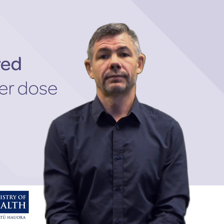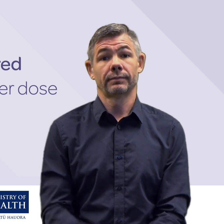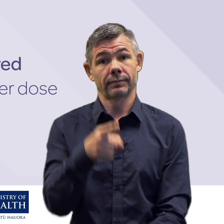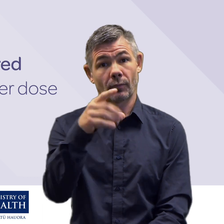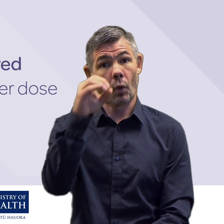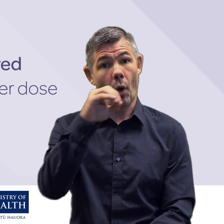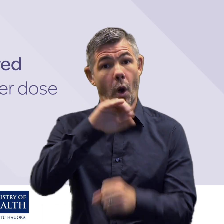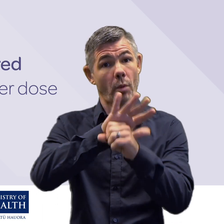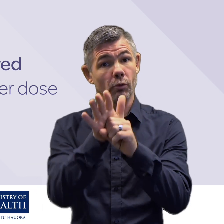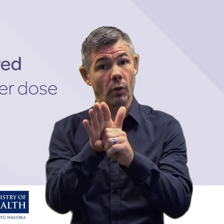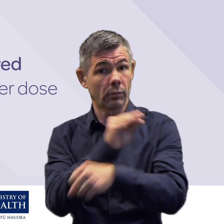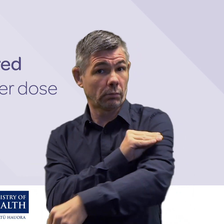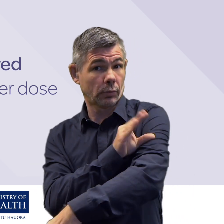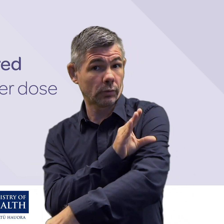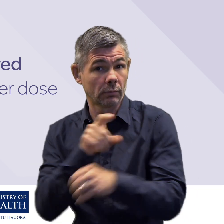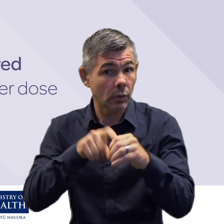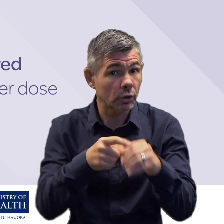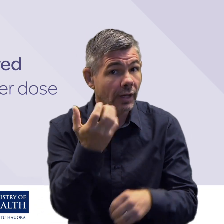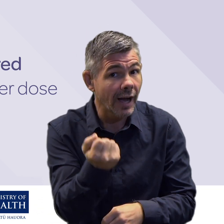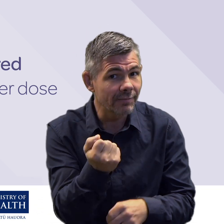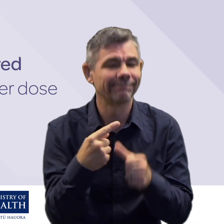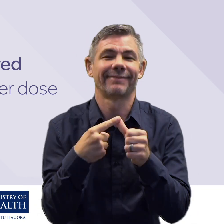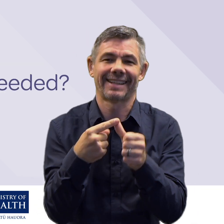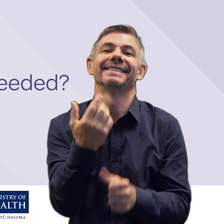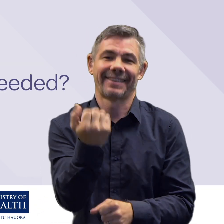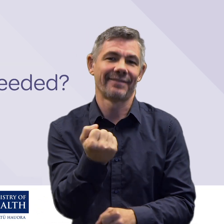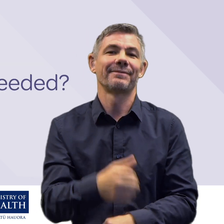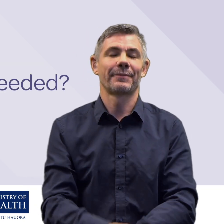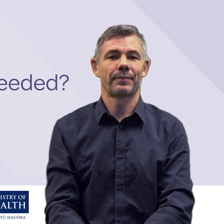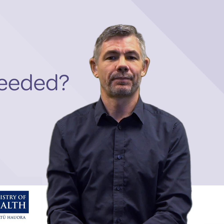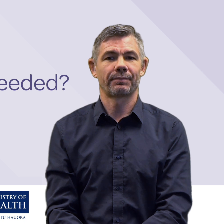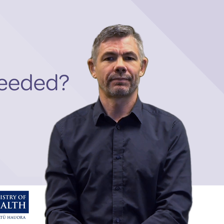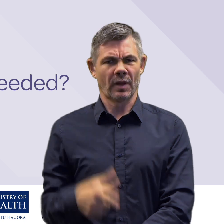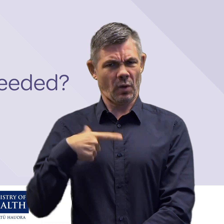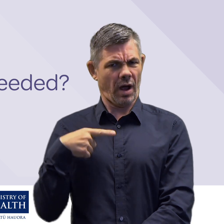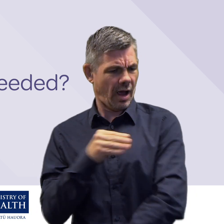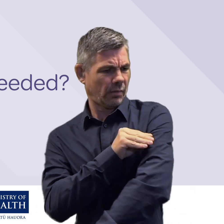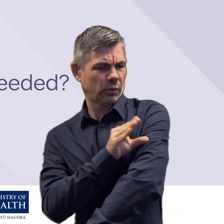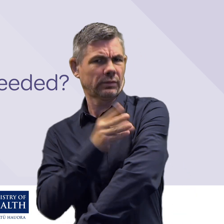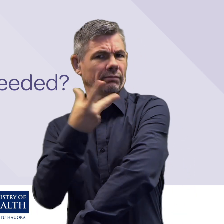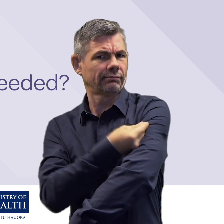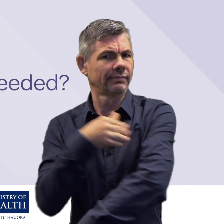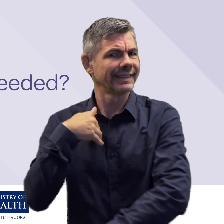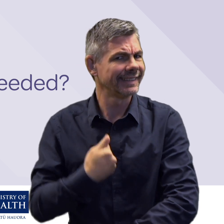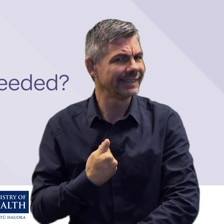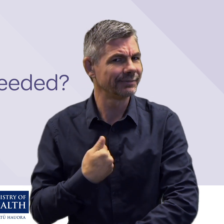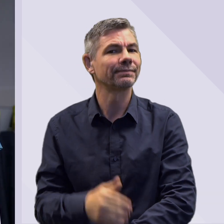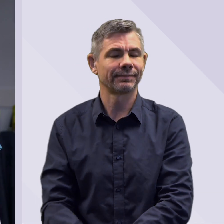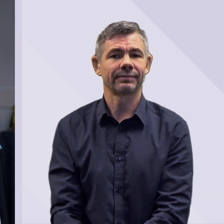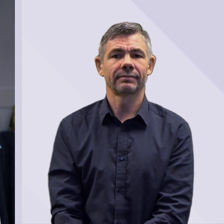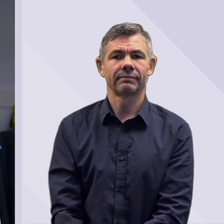A man signs as a presentation plays. Your questions answered Omicron and the booster dose. Why is a booster needed?